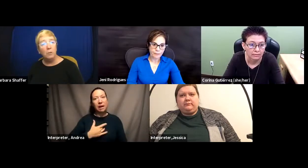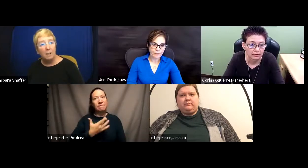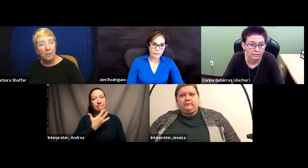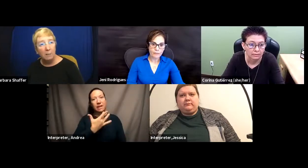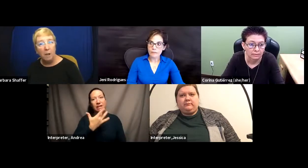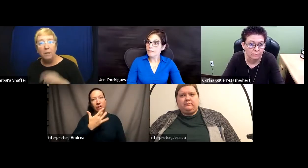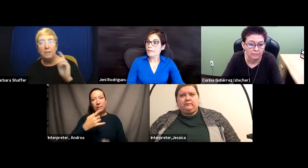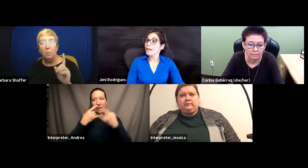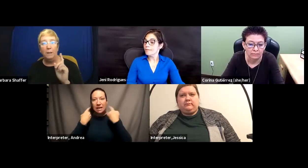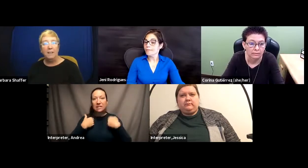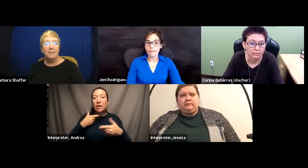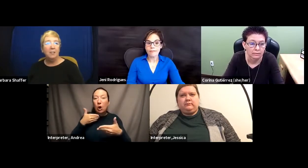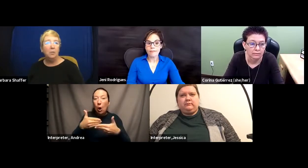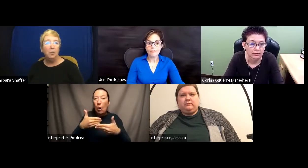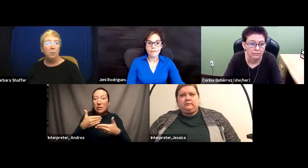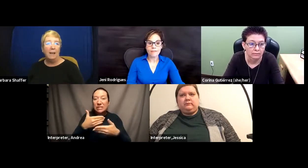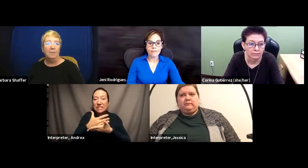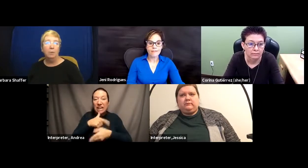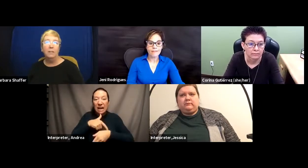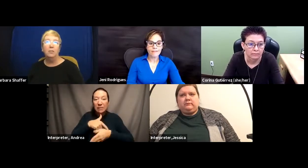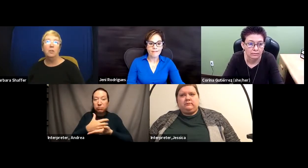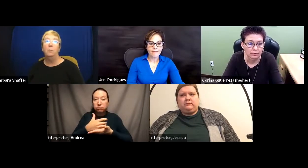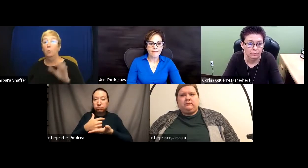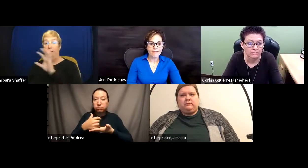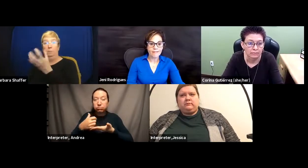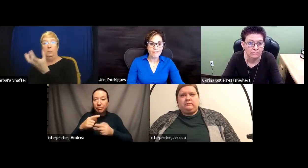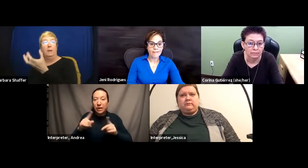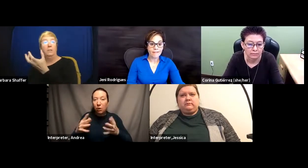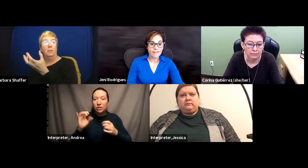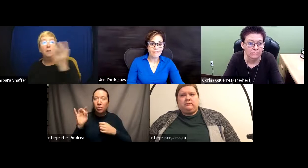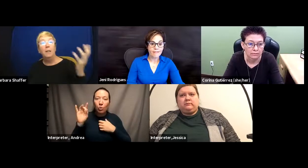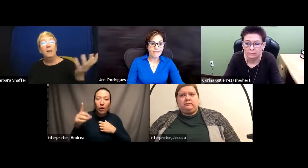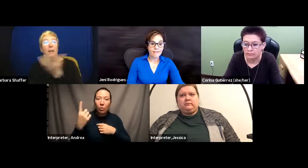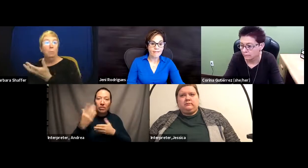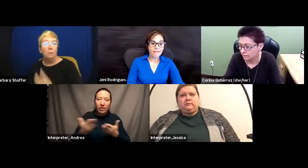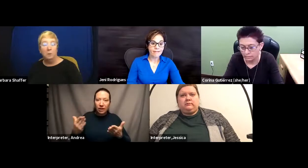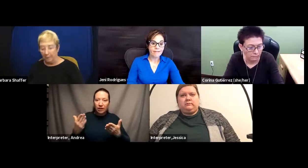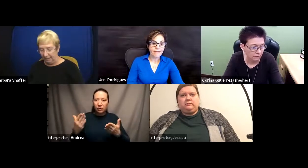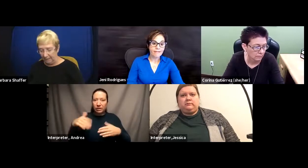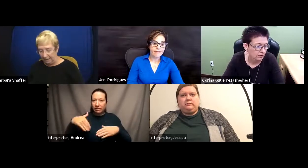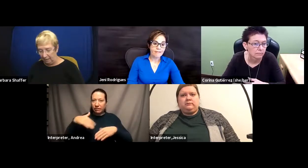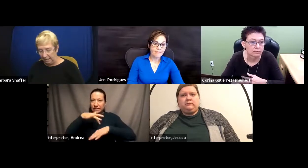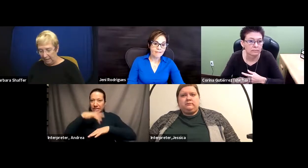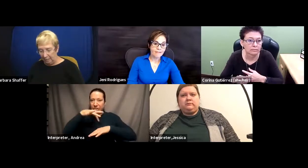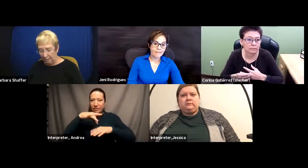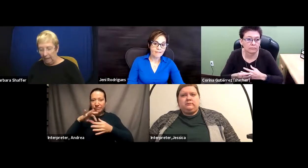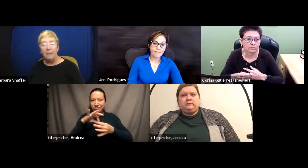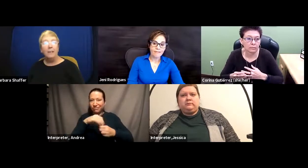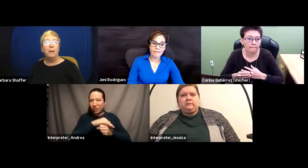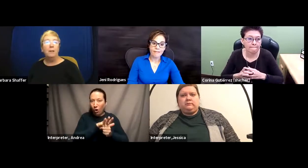out of time. I want to say one last thing too that we haven't really touched on with respect to COVID and with respect to telehealth. I think very